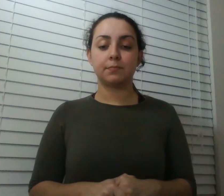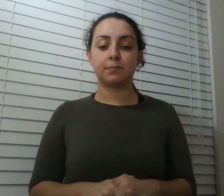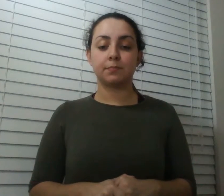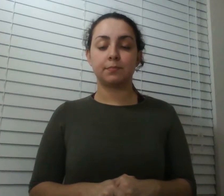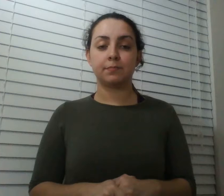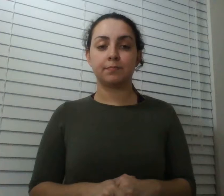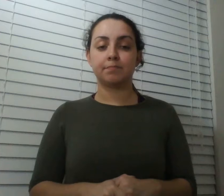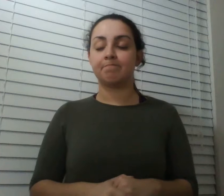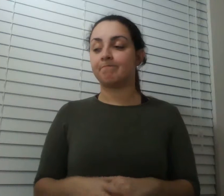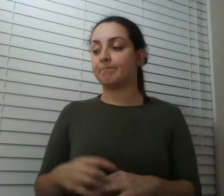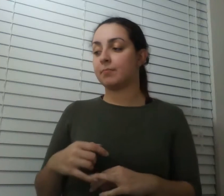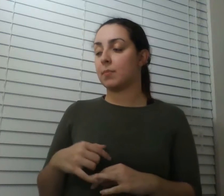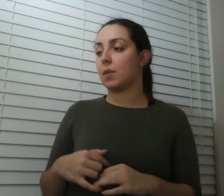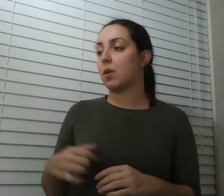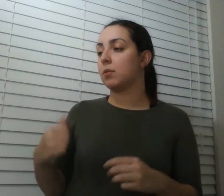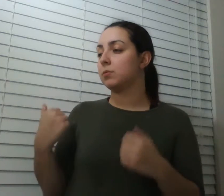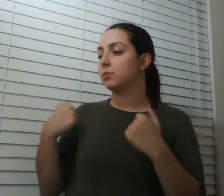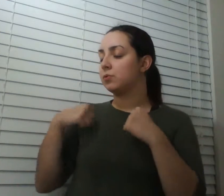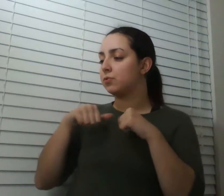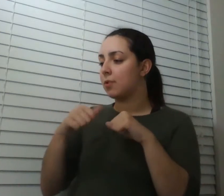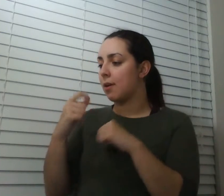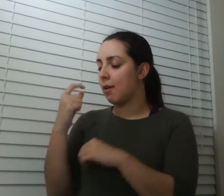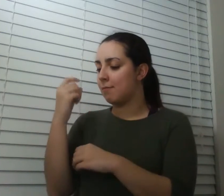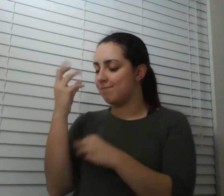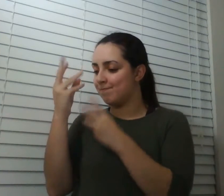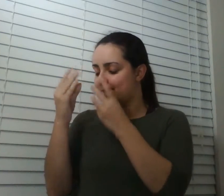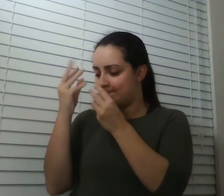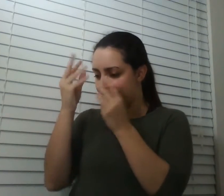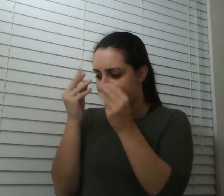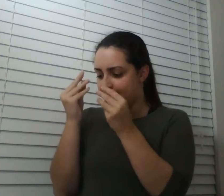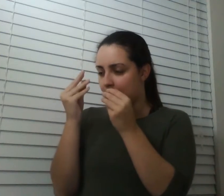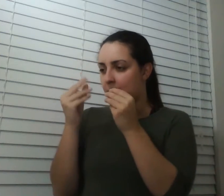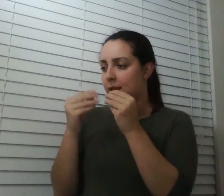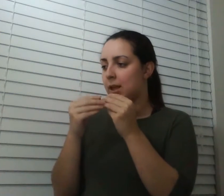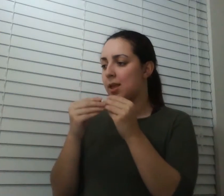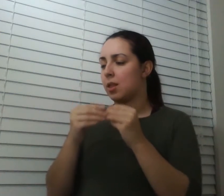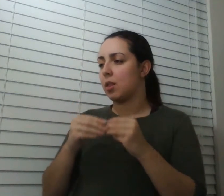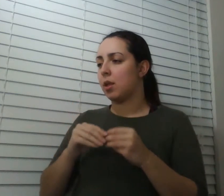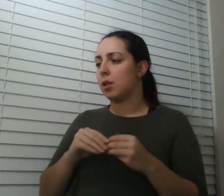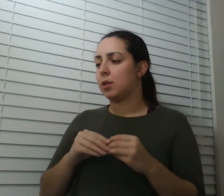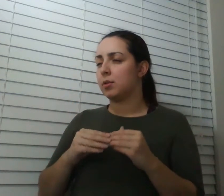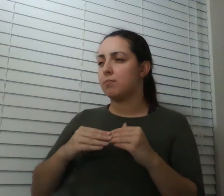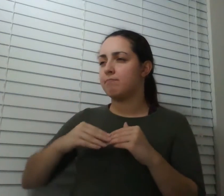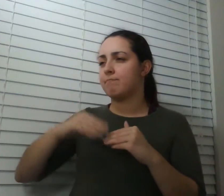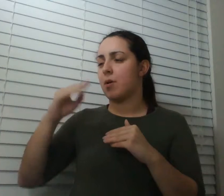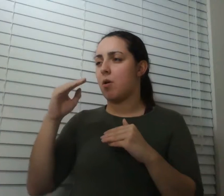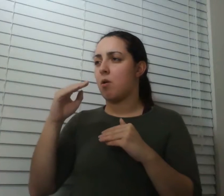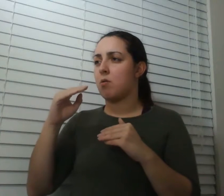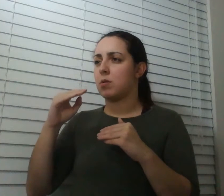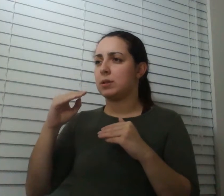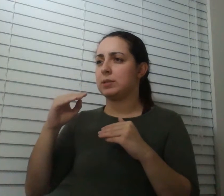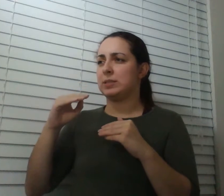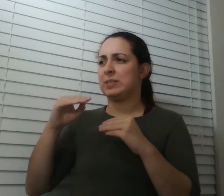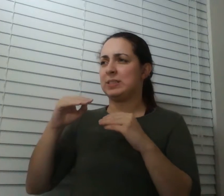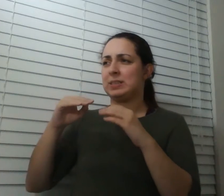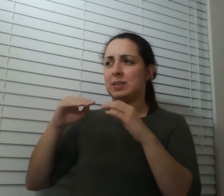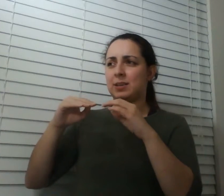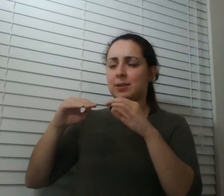trying to think where i have seen the most intense almost you know literally theatrical uncertainty